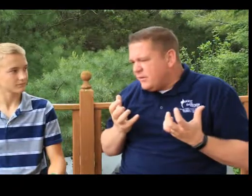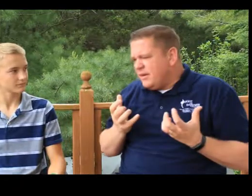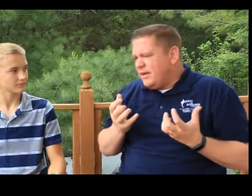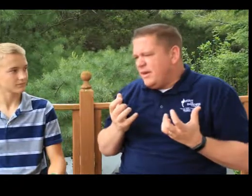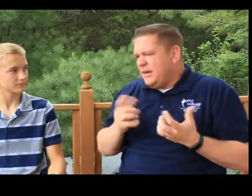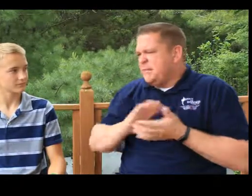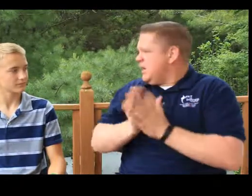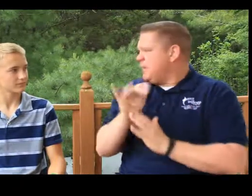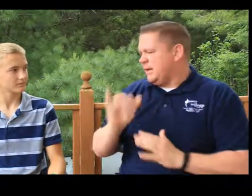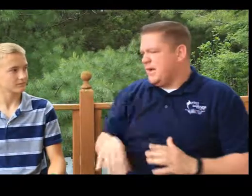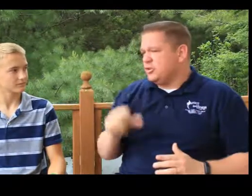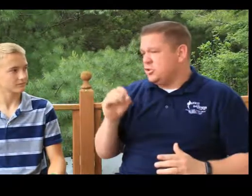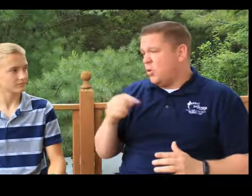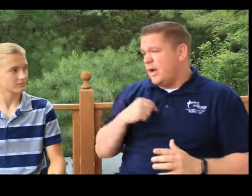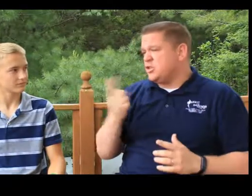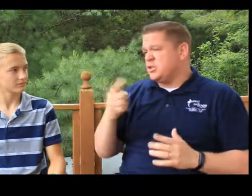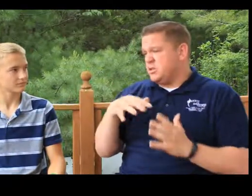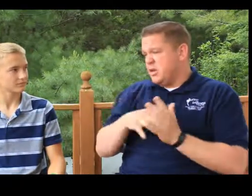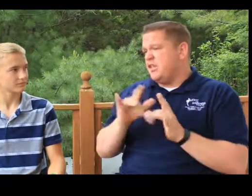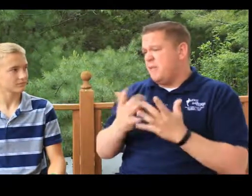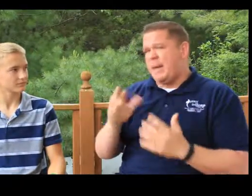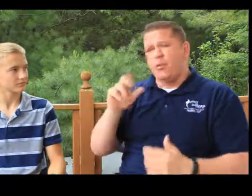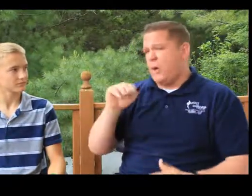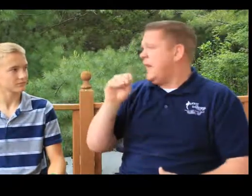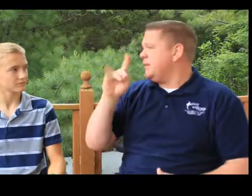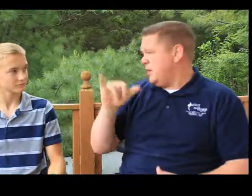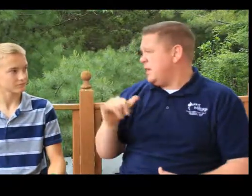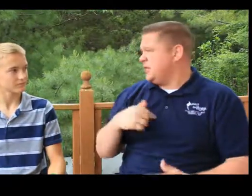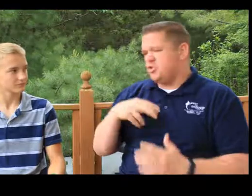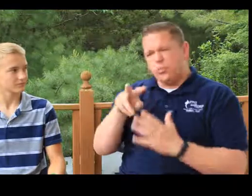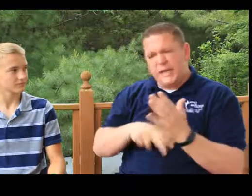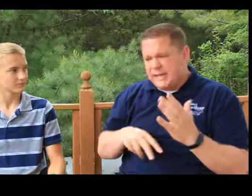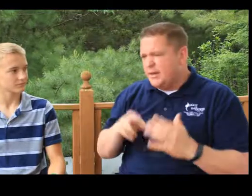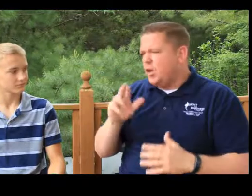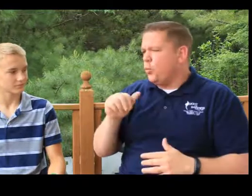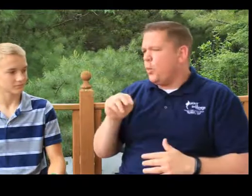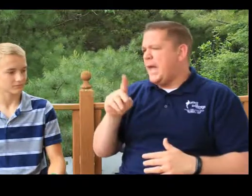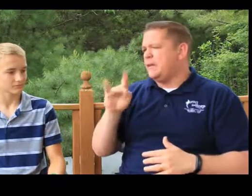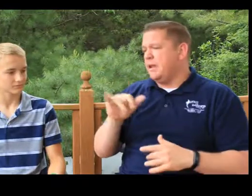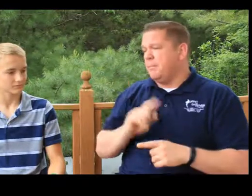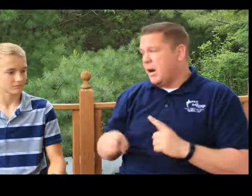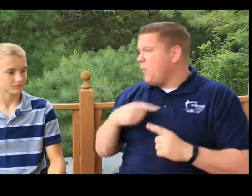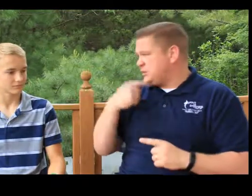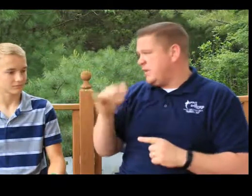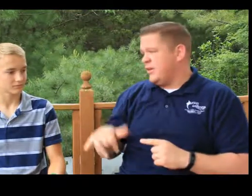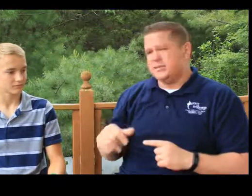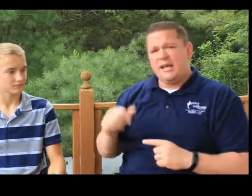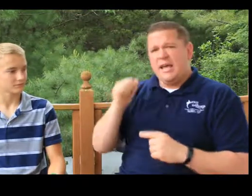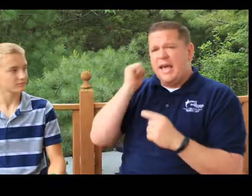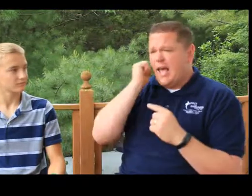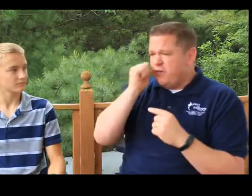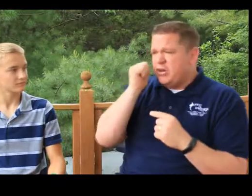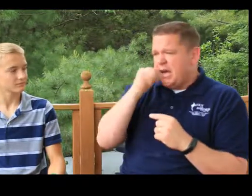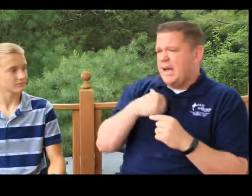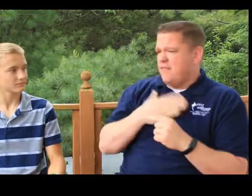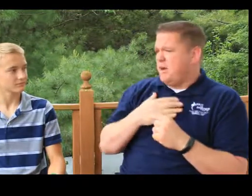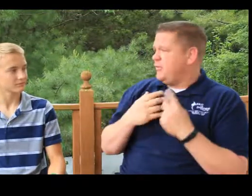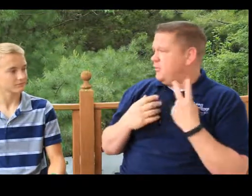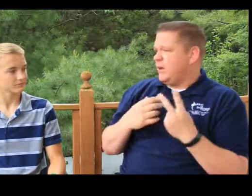it to become like that. So I just study the Bible randomly. I just read it randomly. But I will say this. Every day I have my two, I